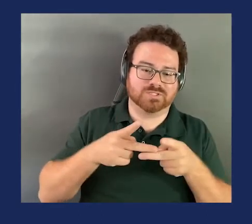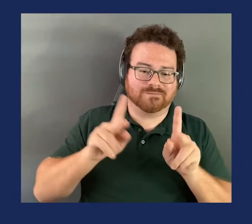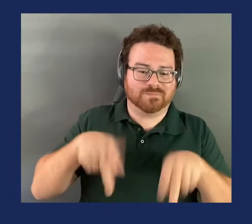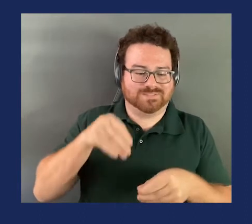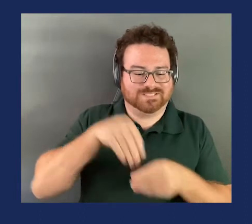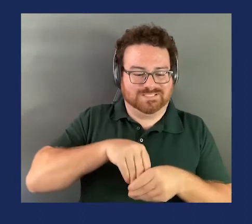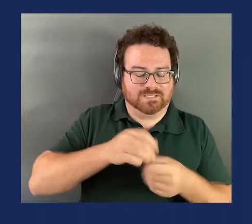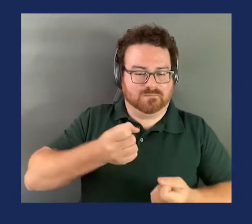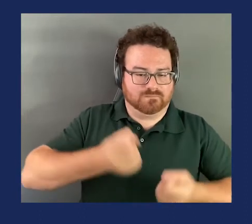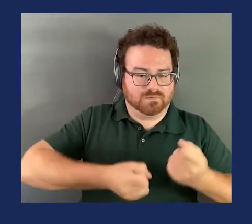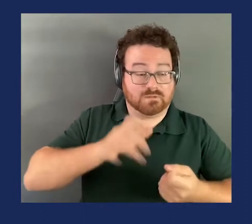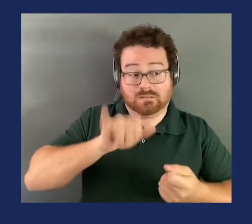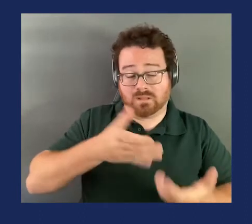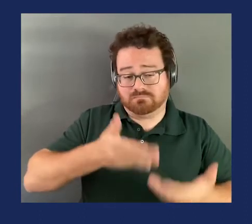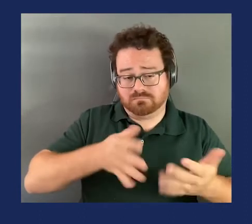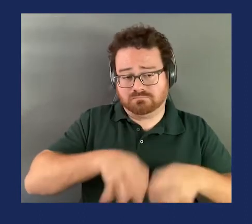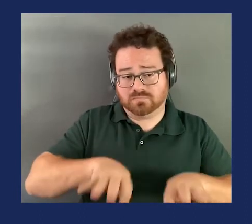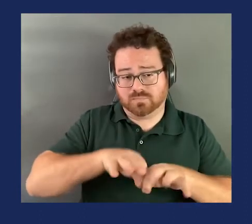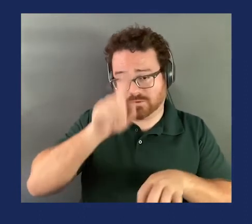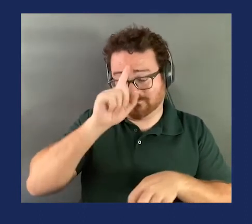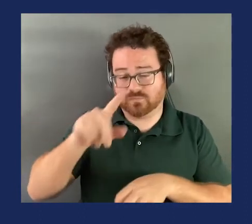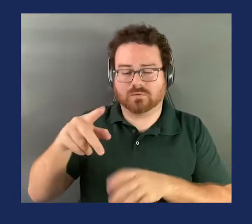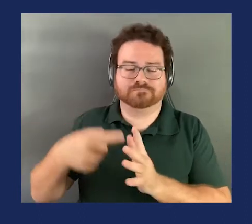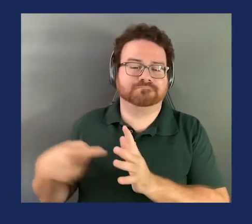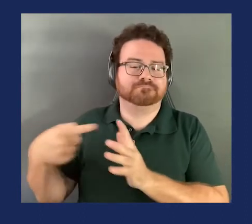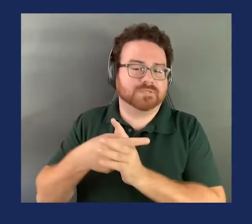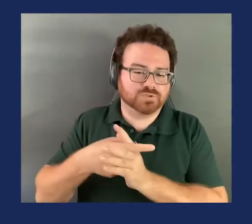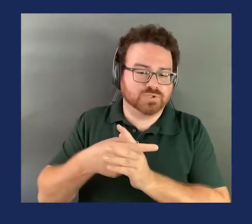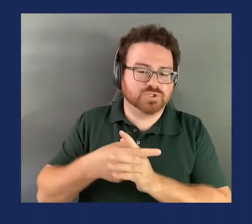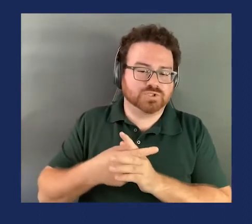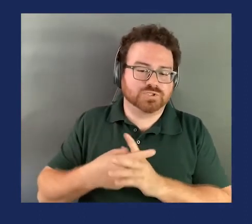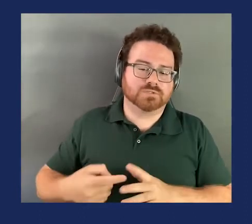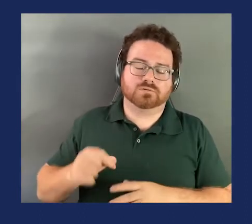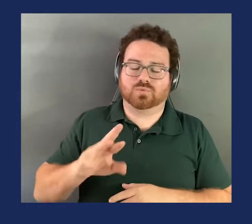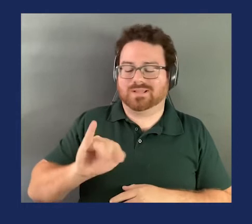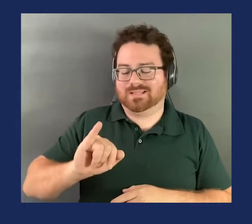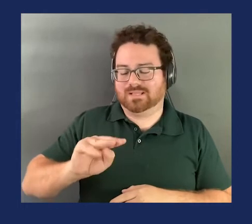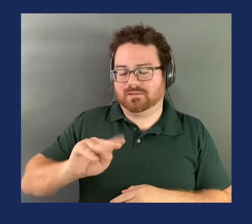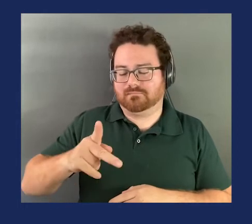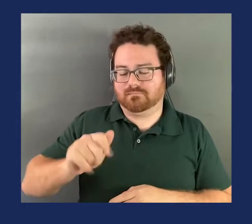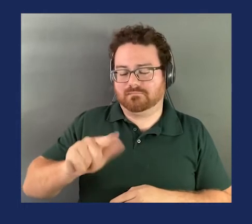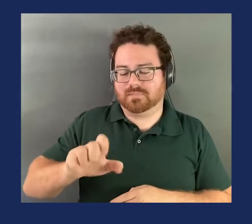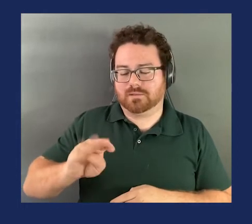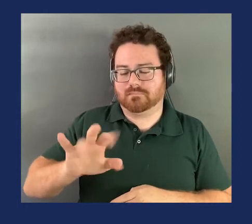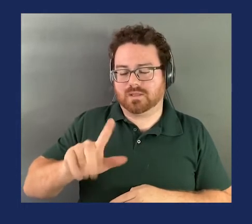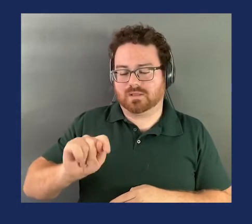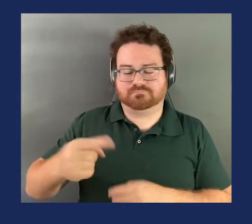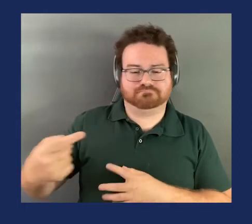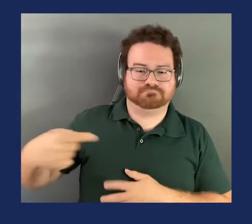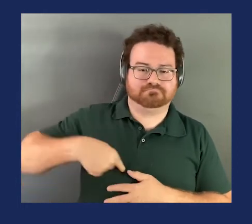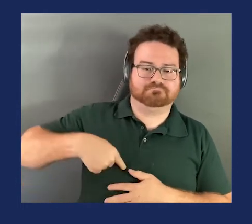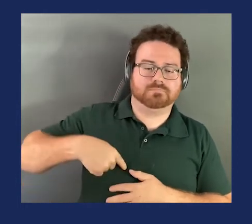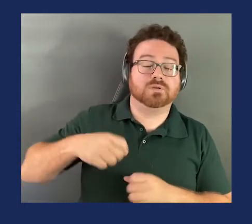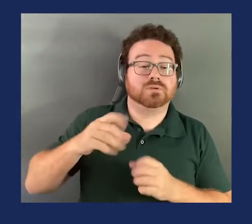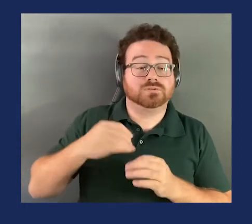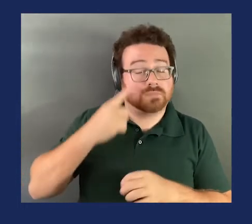be relevant to penetration and impalement. It may not be. I think more information is better. So,